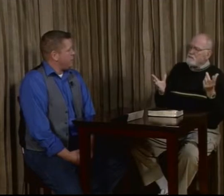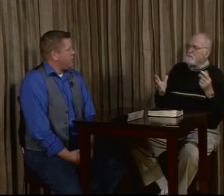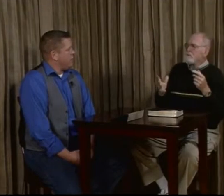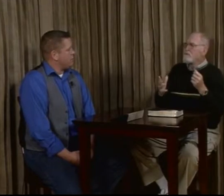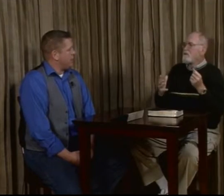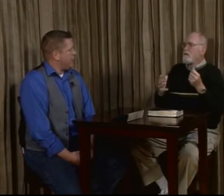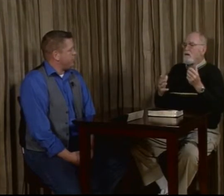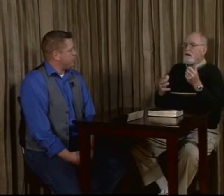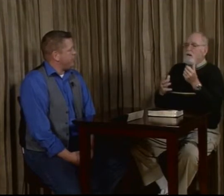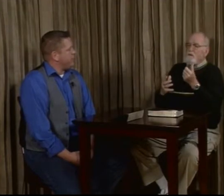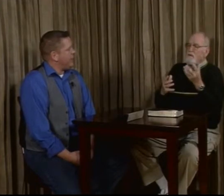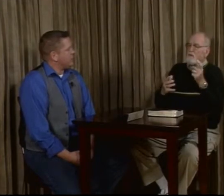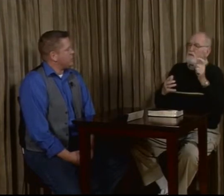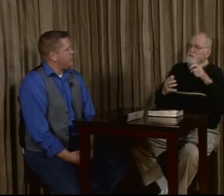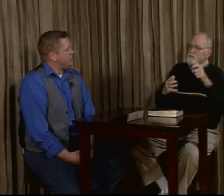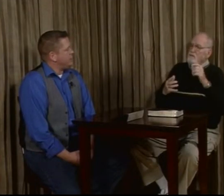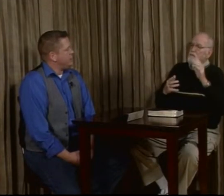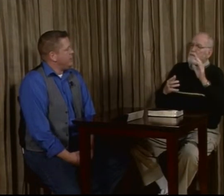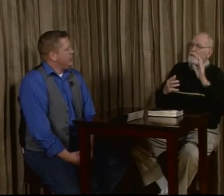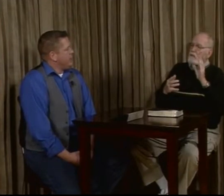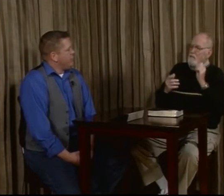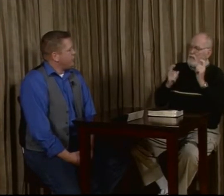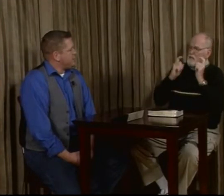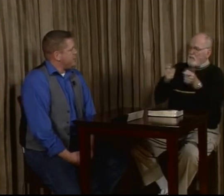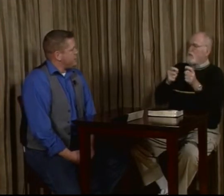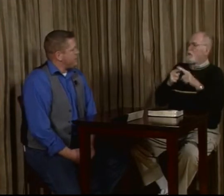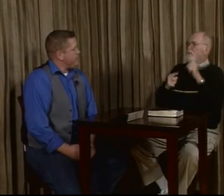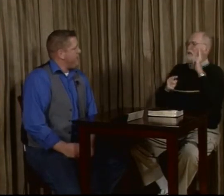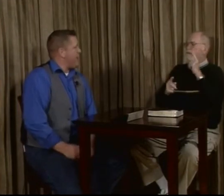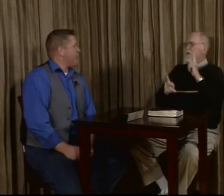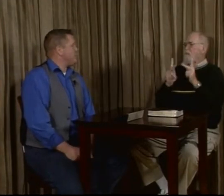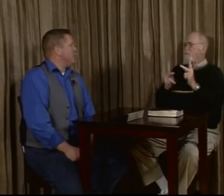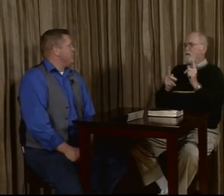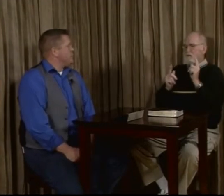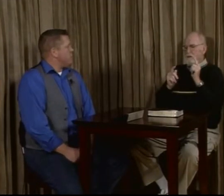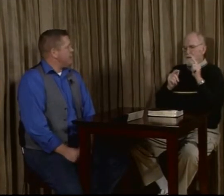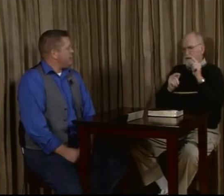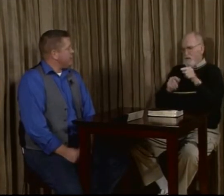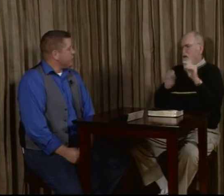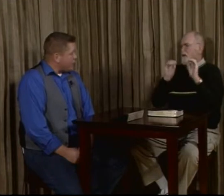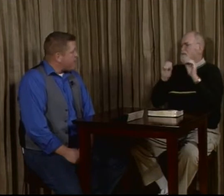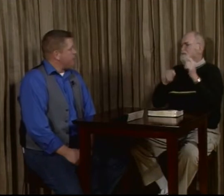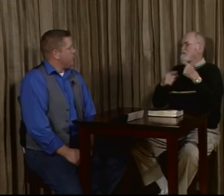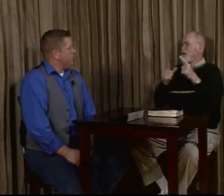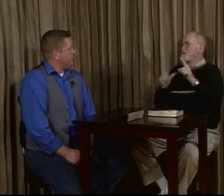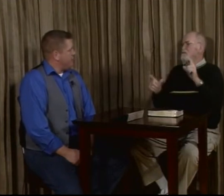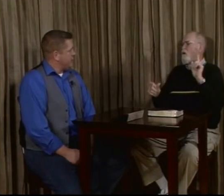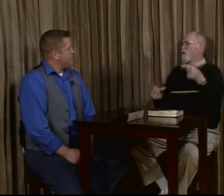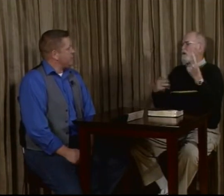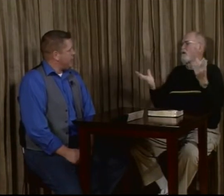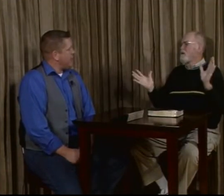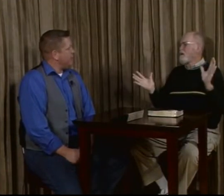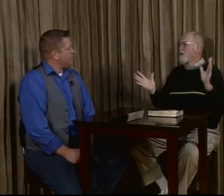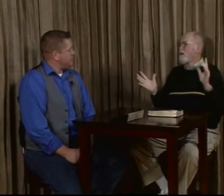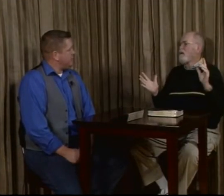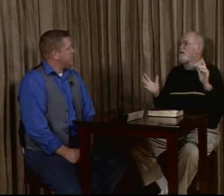in regards to sign language. We're able to answer those questions and address the issues that may be asked. So I say let the deaf people teach sign language themselves,